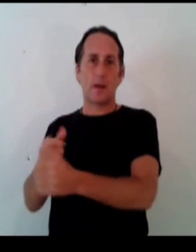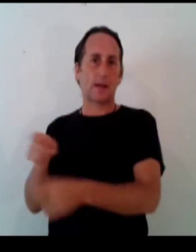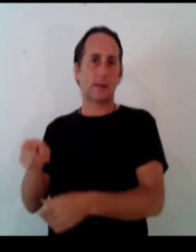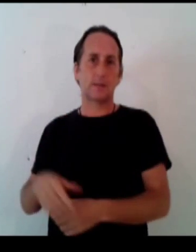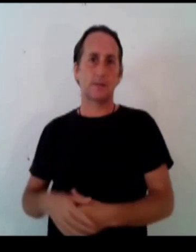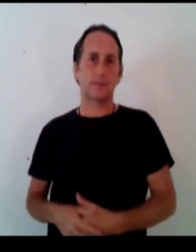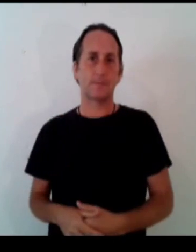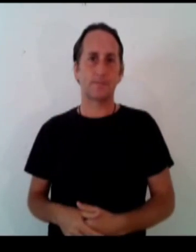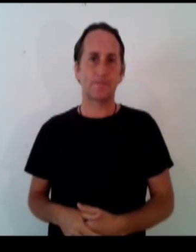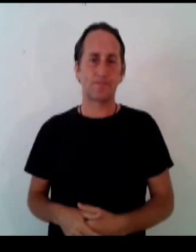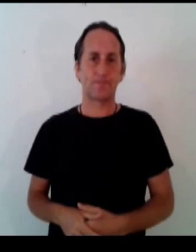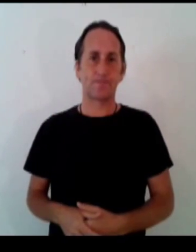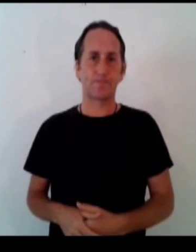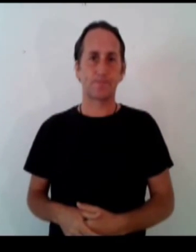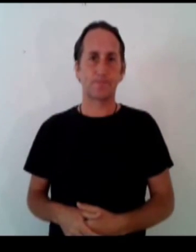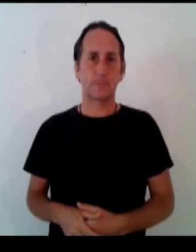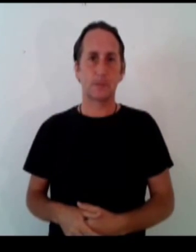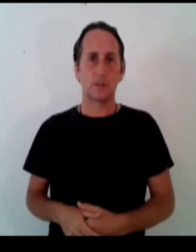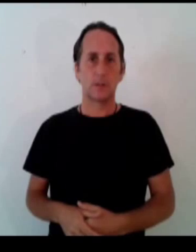nothing to back it